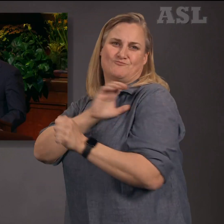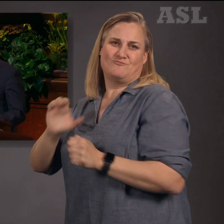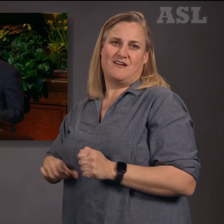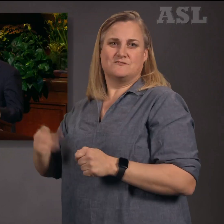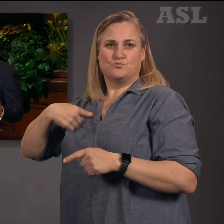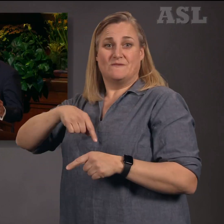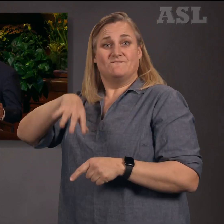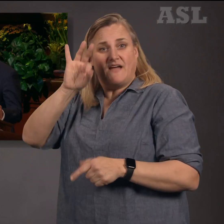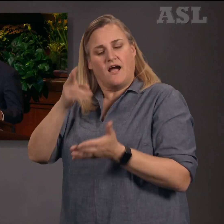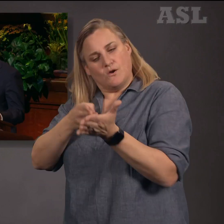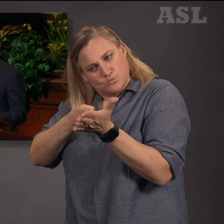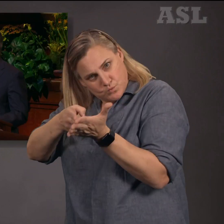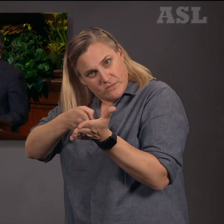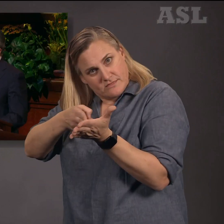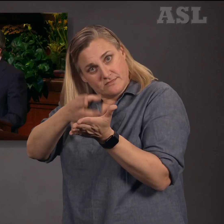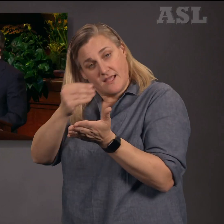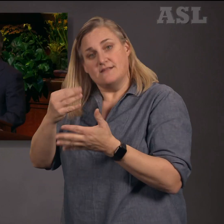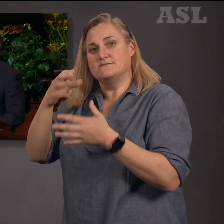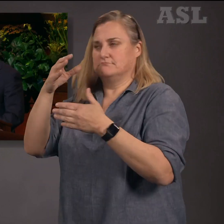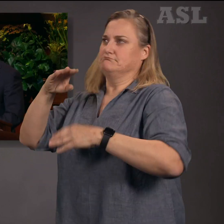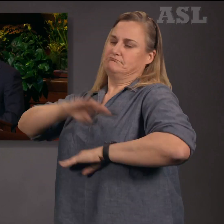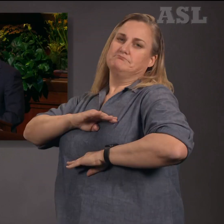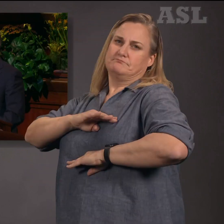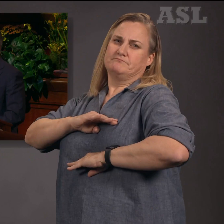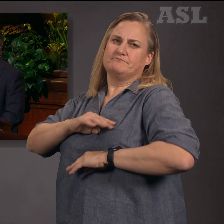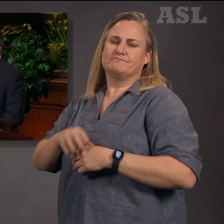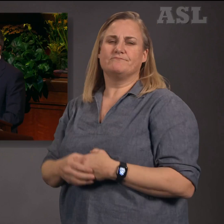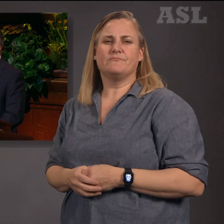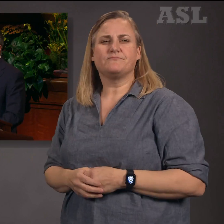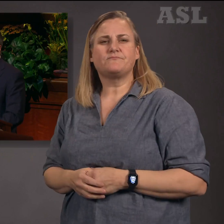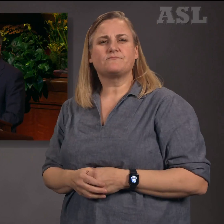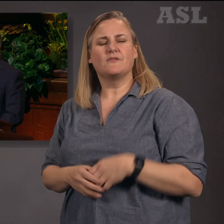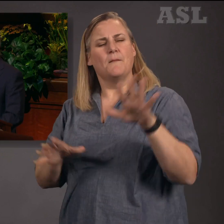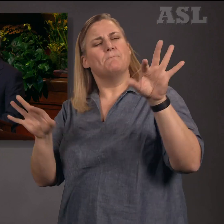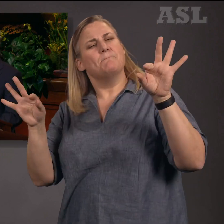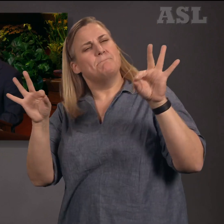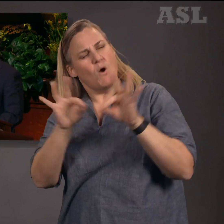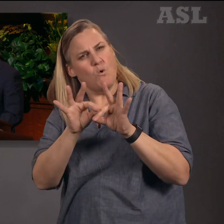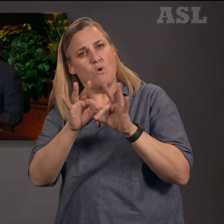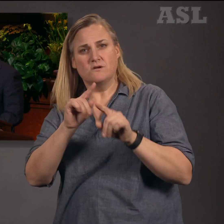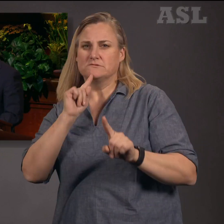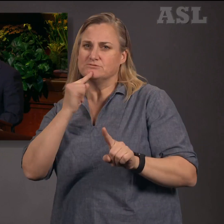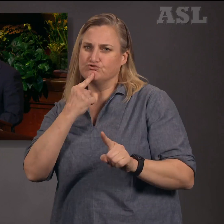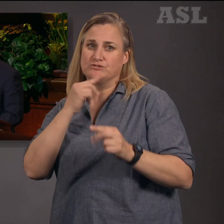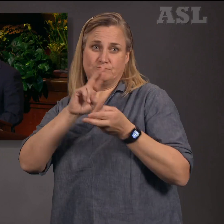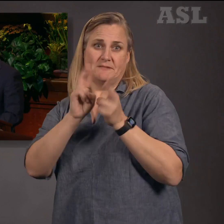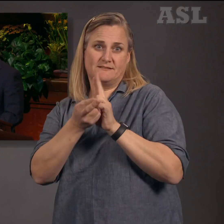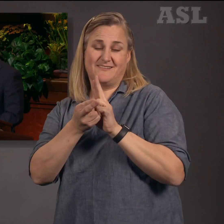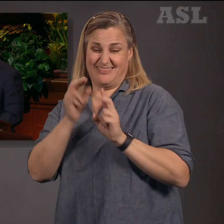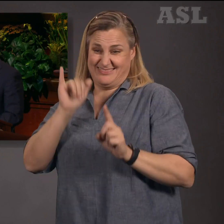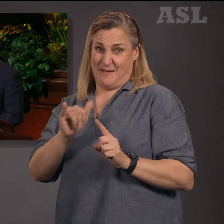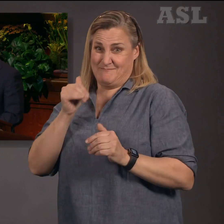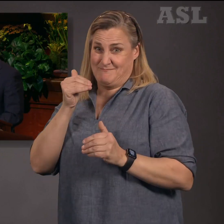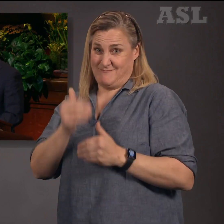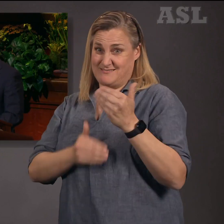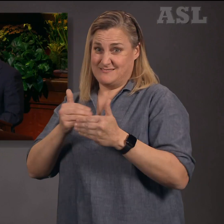Sincere repentance will become a joyful part of our lives, both to be forgiven for sin and to be